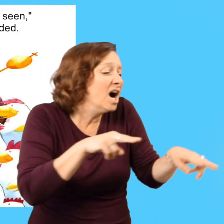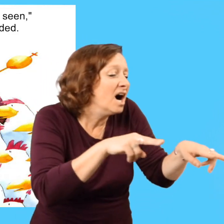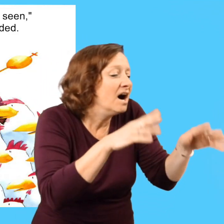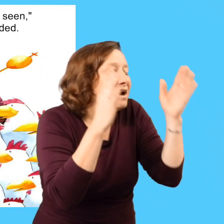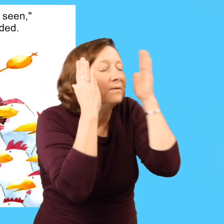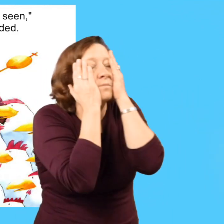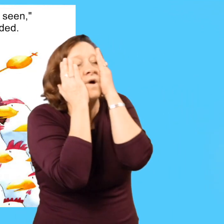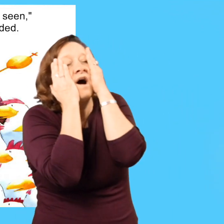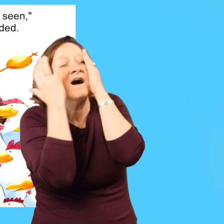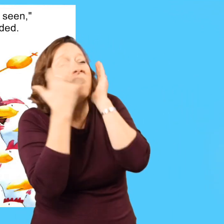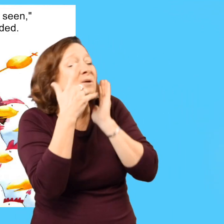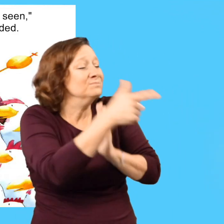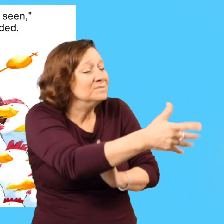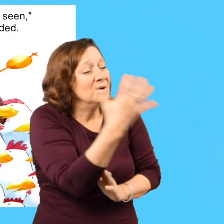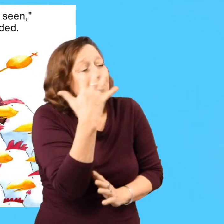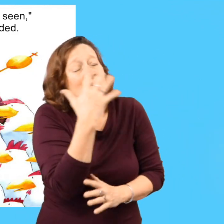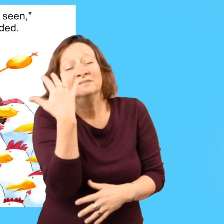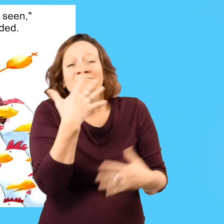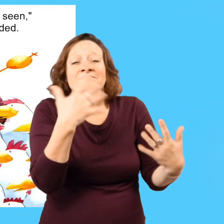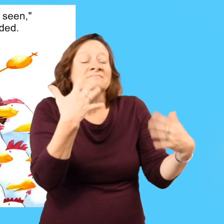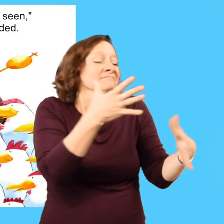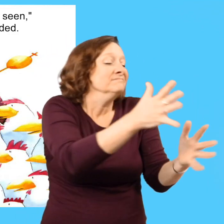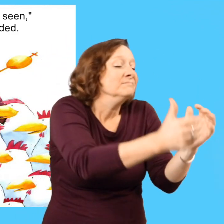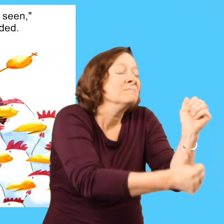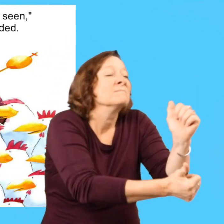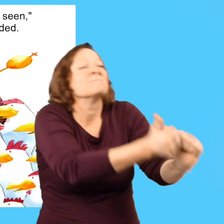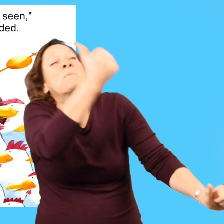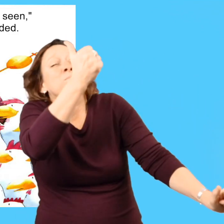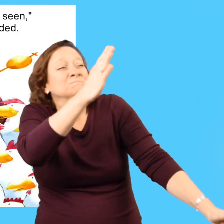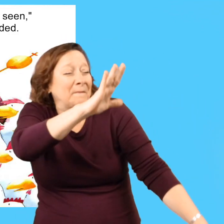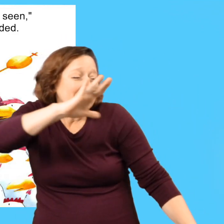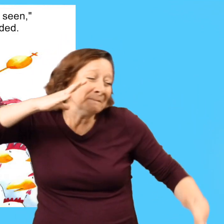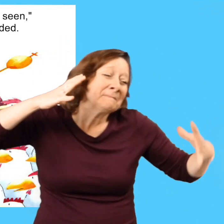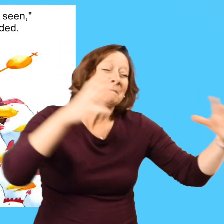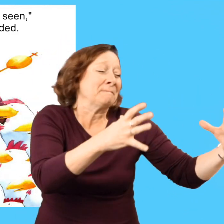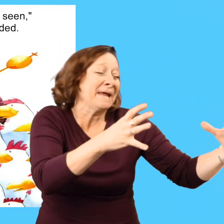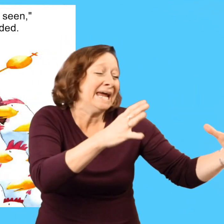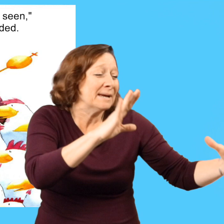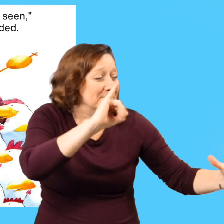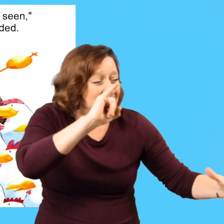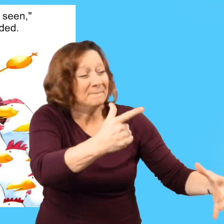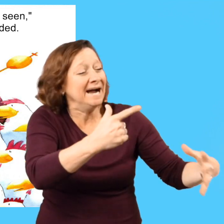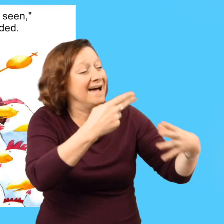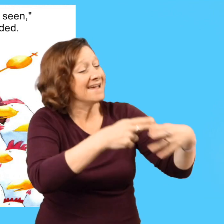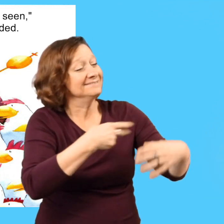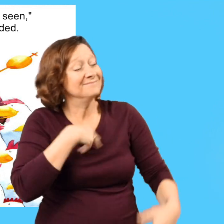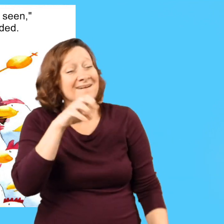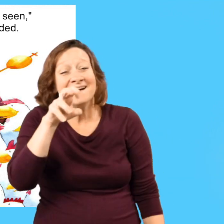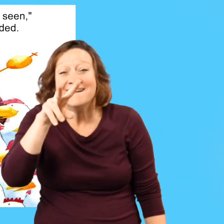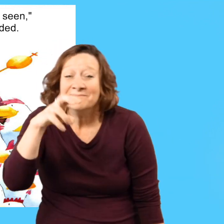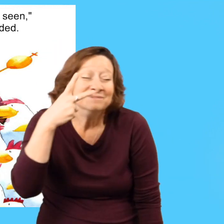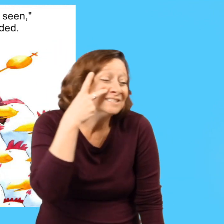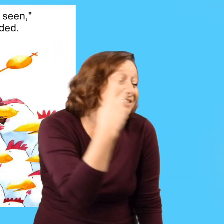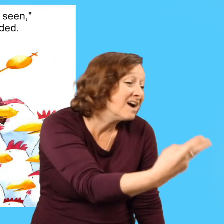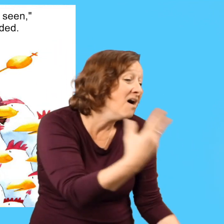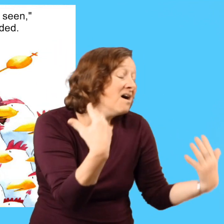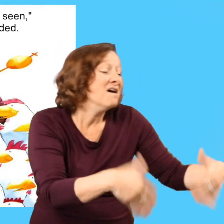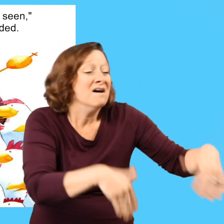This is the biggest egg I have ever seen, cried the king, and all the